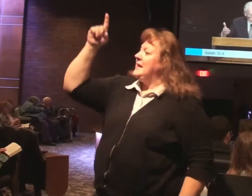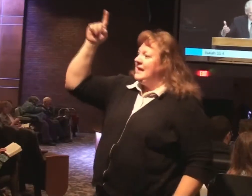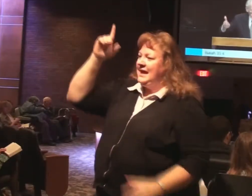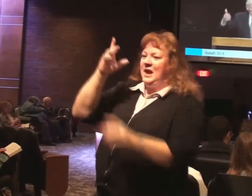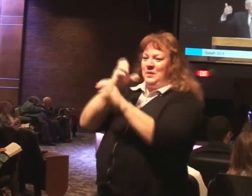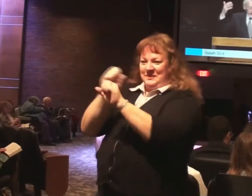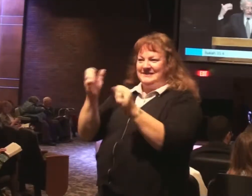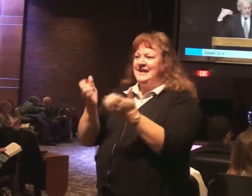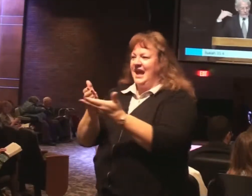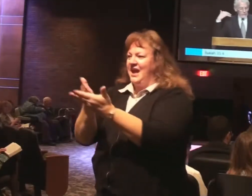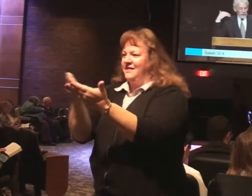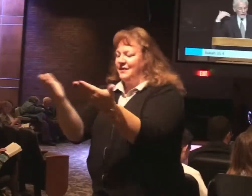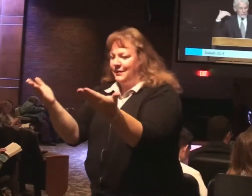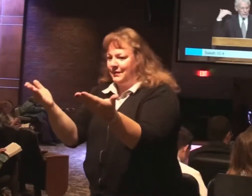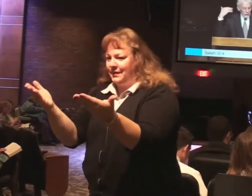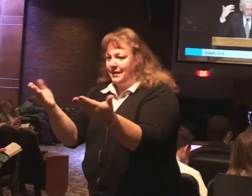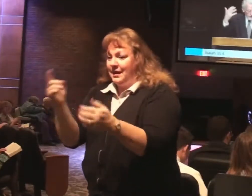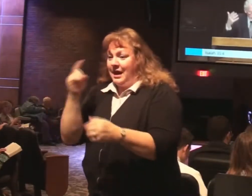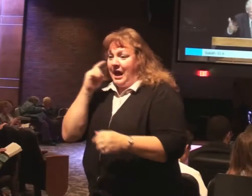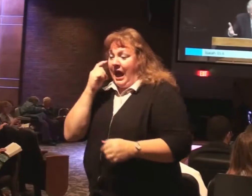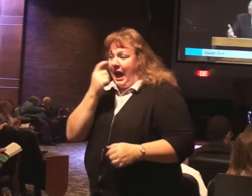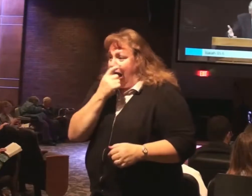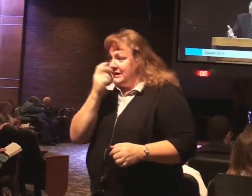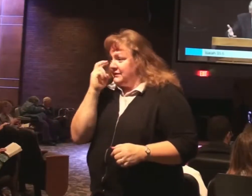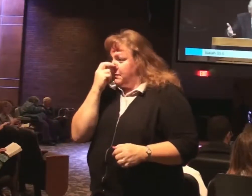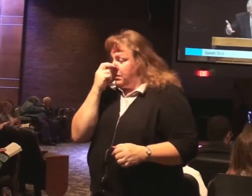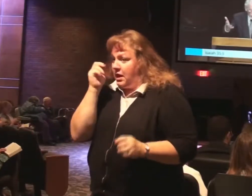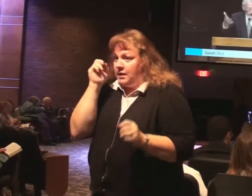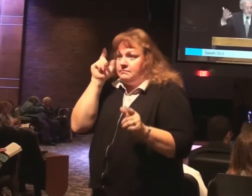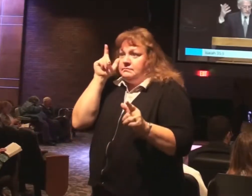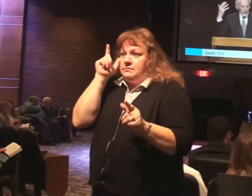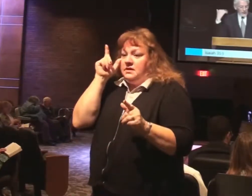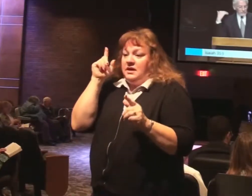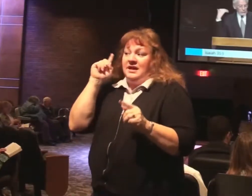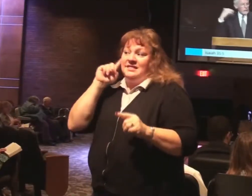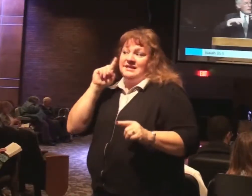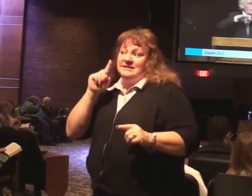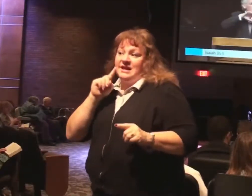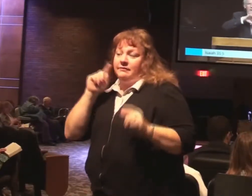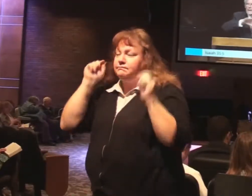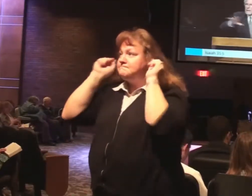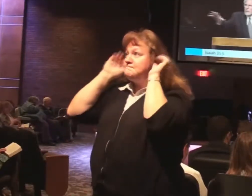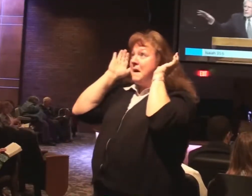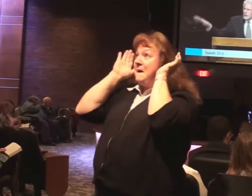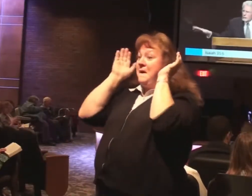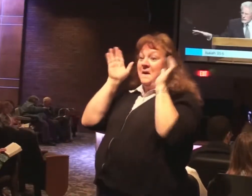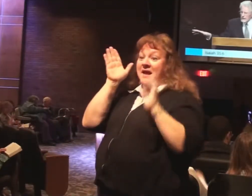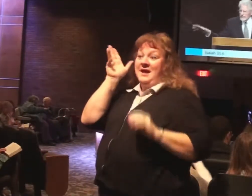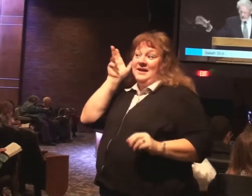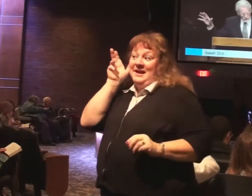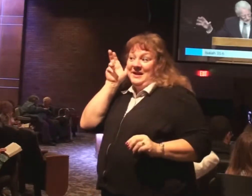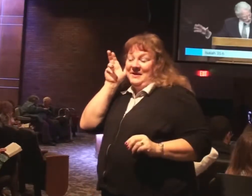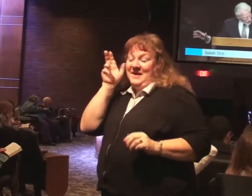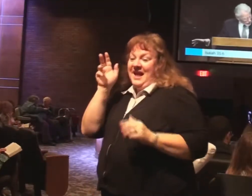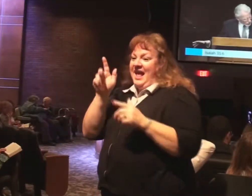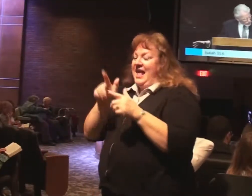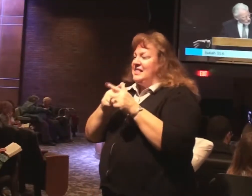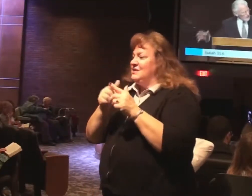Then the eyes of the blind are open. The ears of the deaf unstopped. The lame will leave. Because there's no sickness. There's no disease.